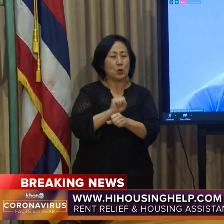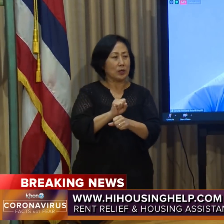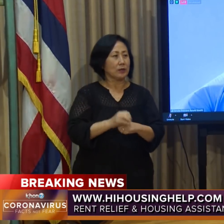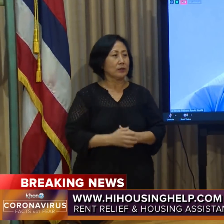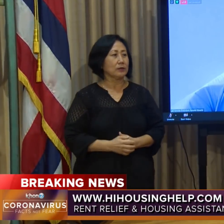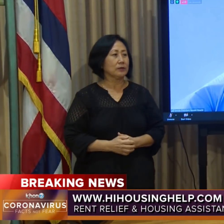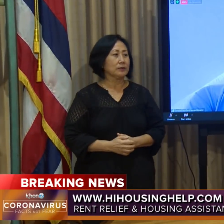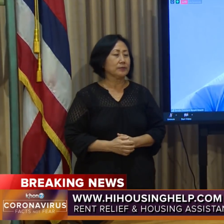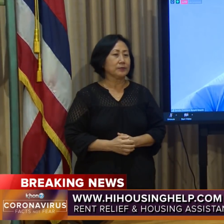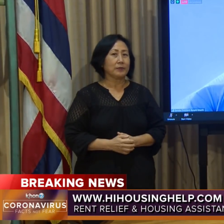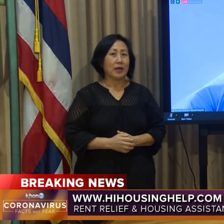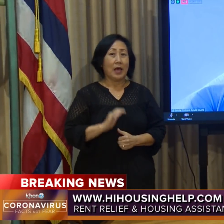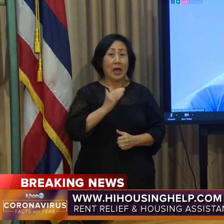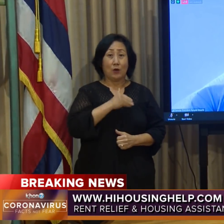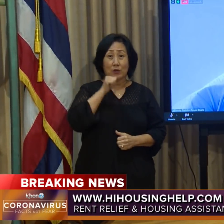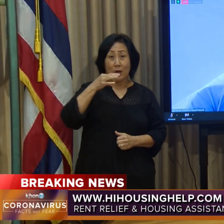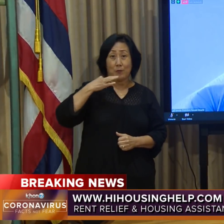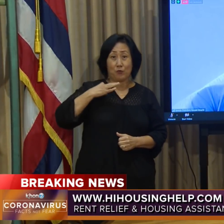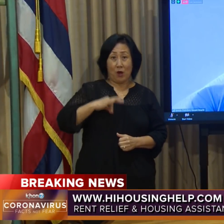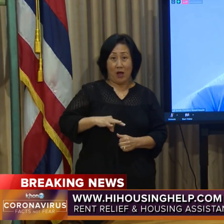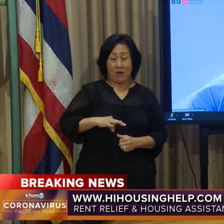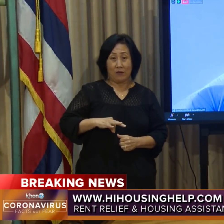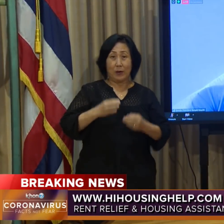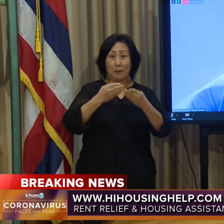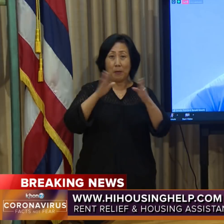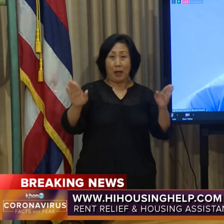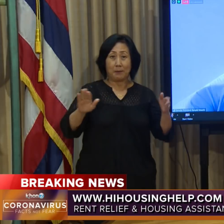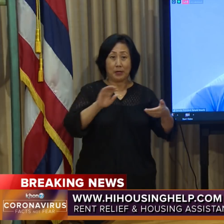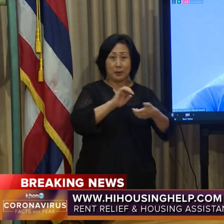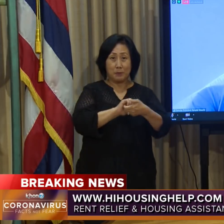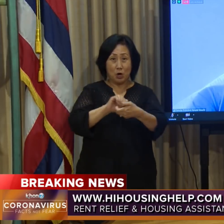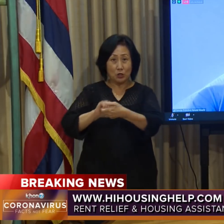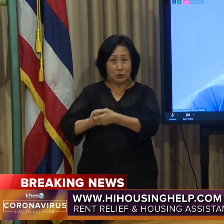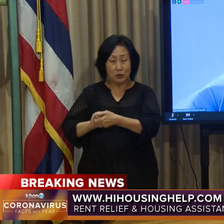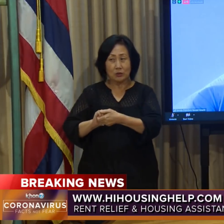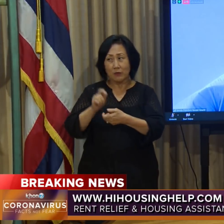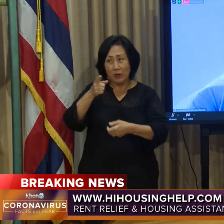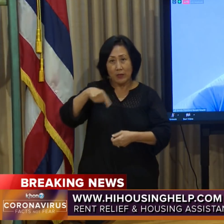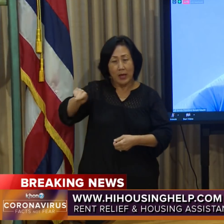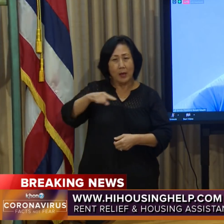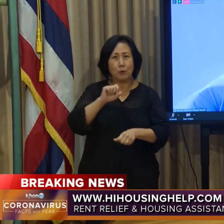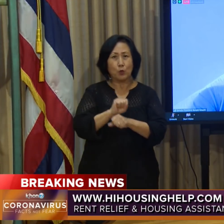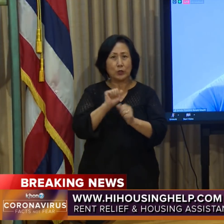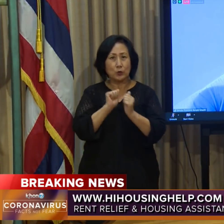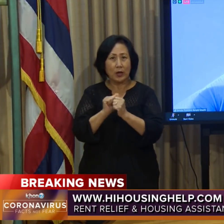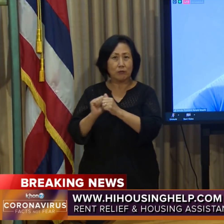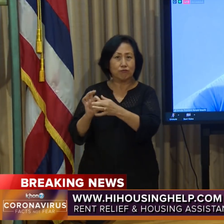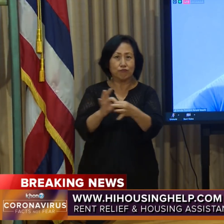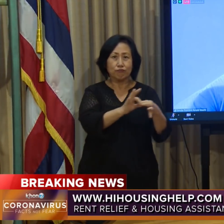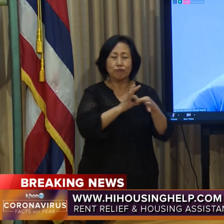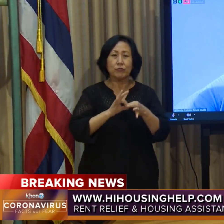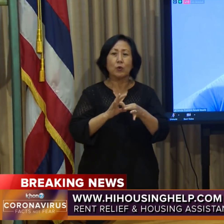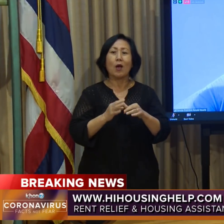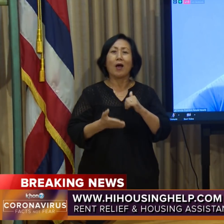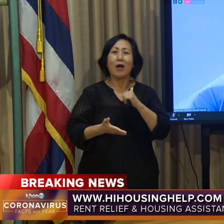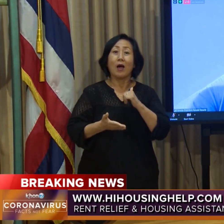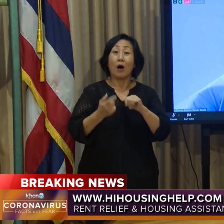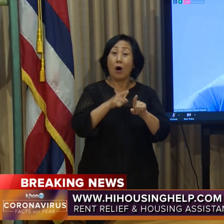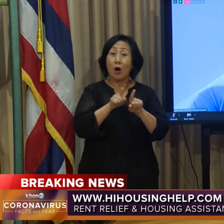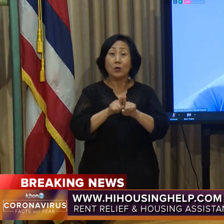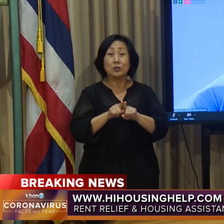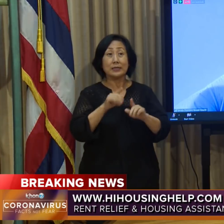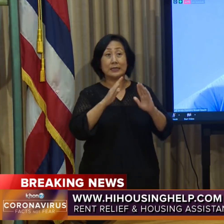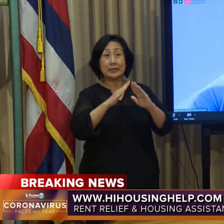Our nonprofit public partners for working together with us the help from the city.